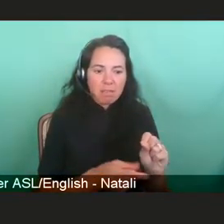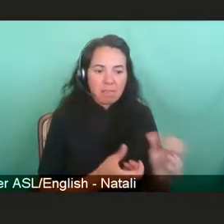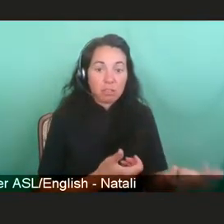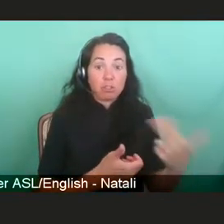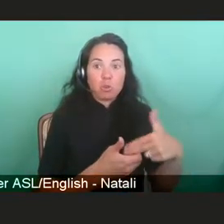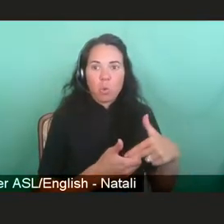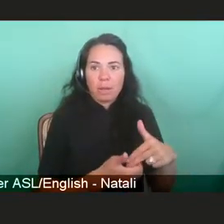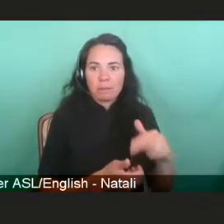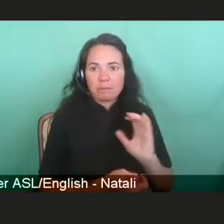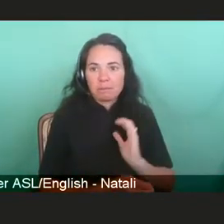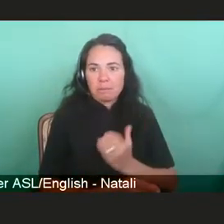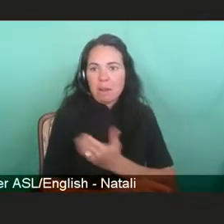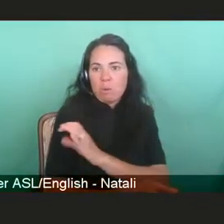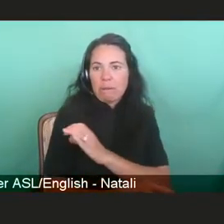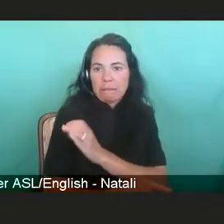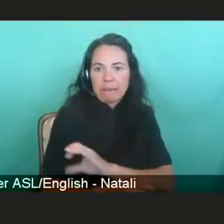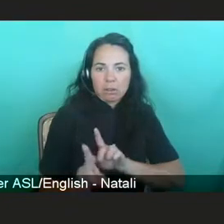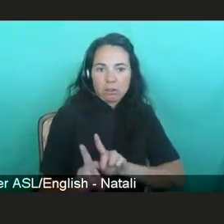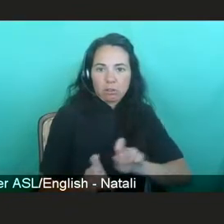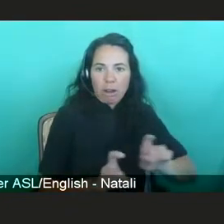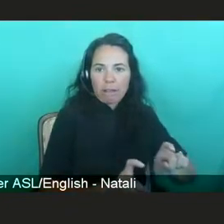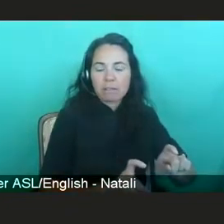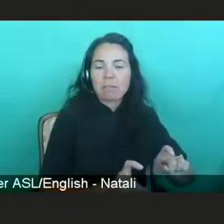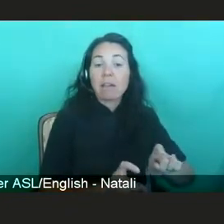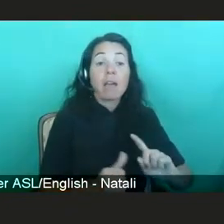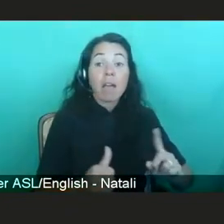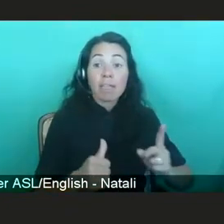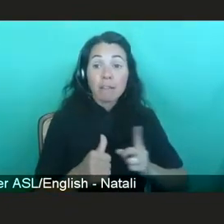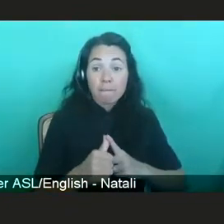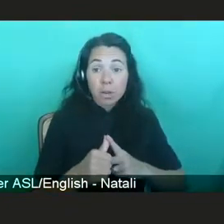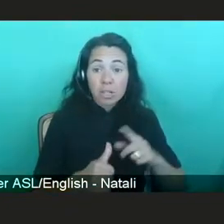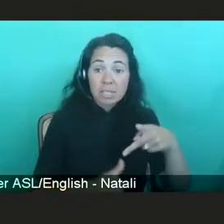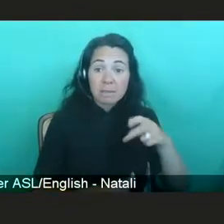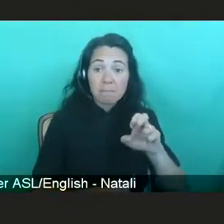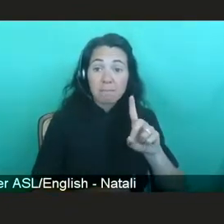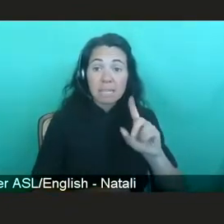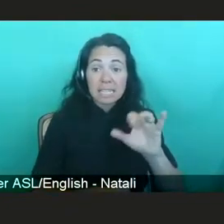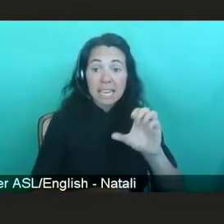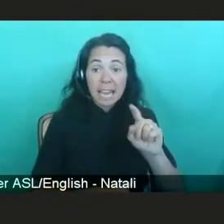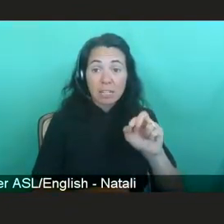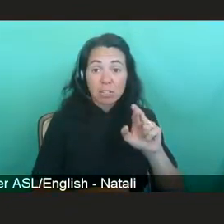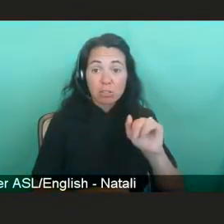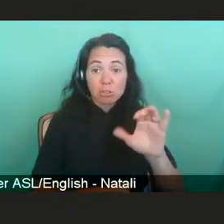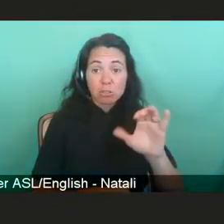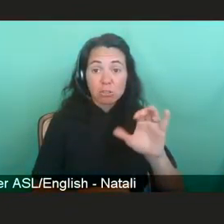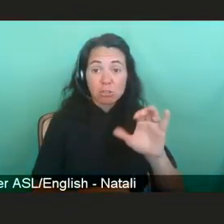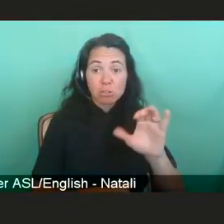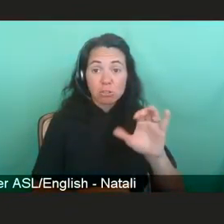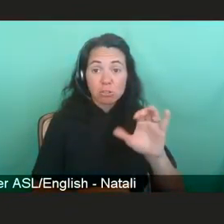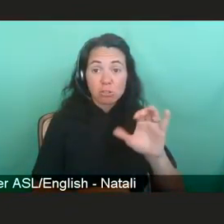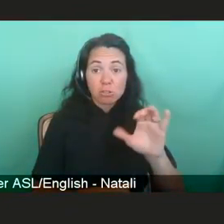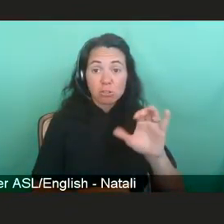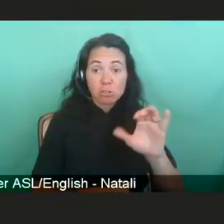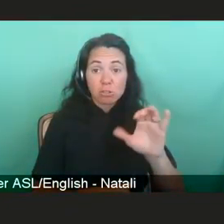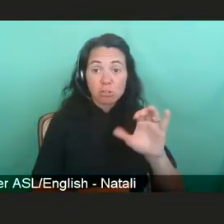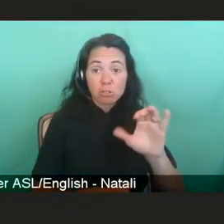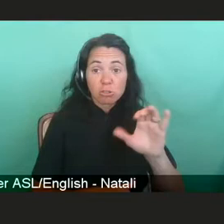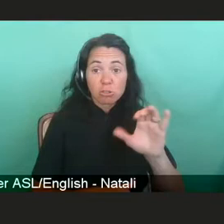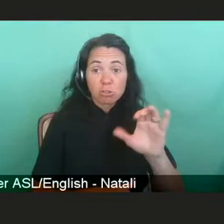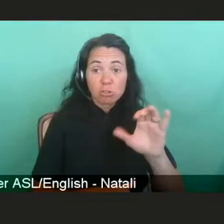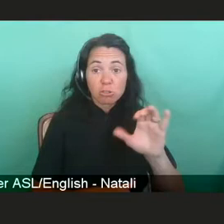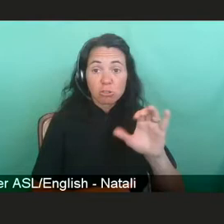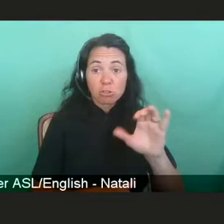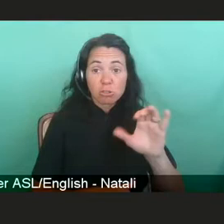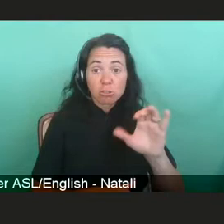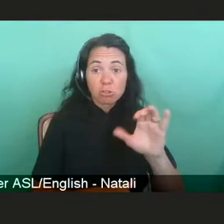trials. And in our first pediatric trials, or the first maternal fetal transmission of ACT from maternal